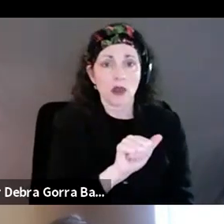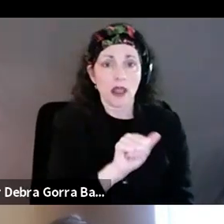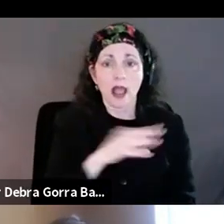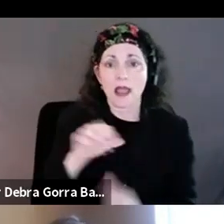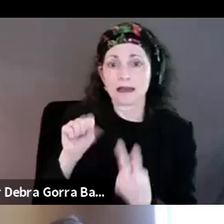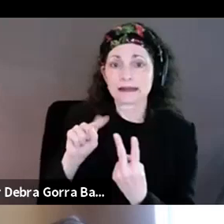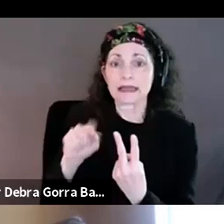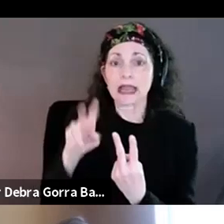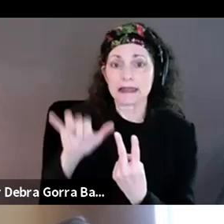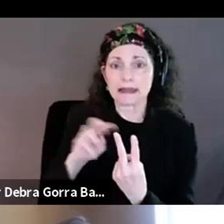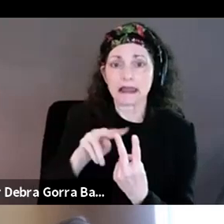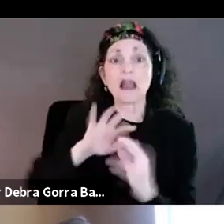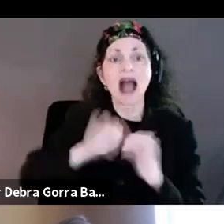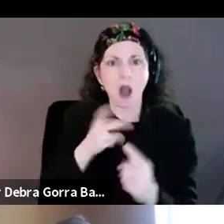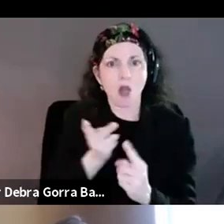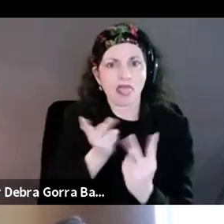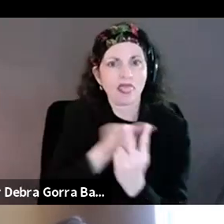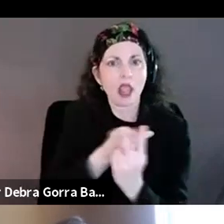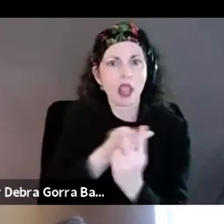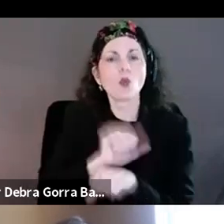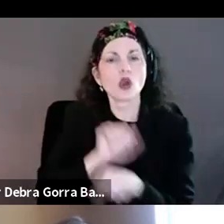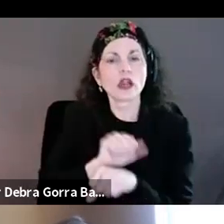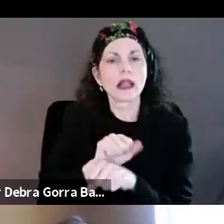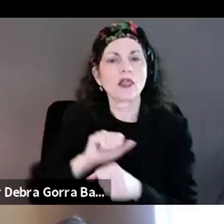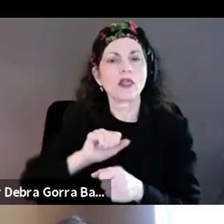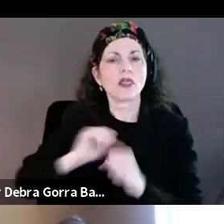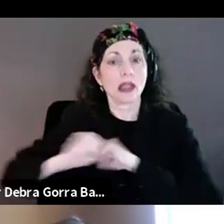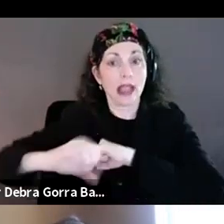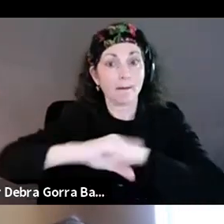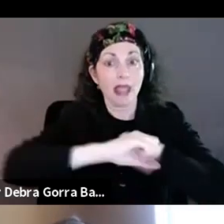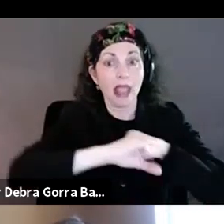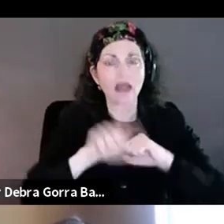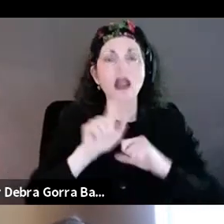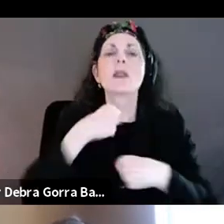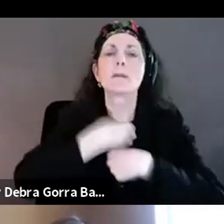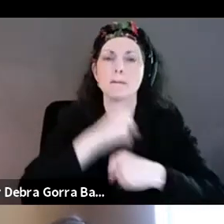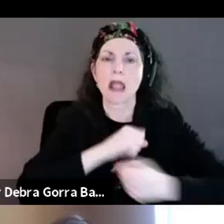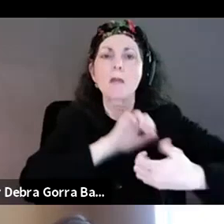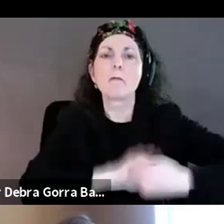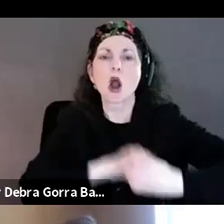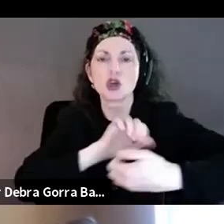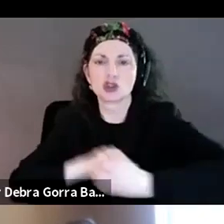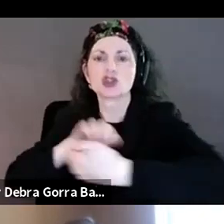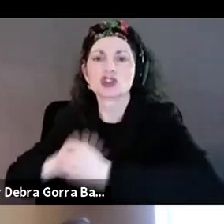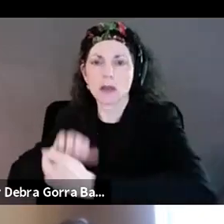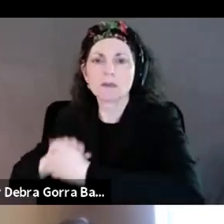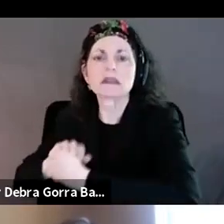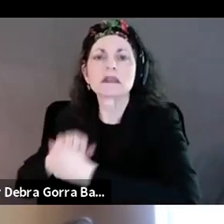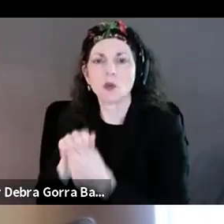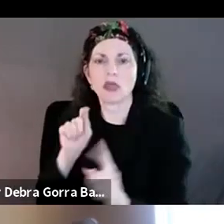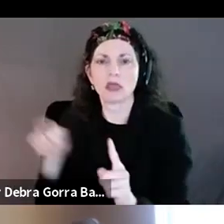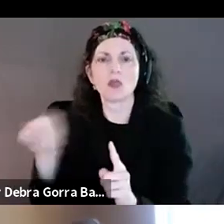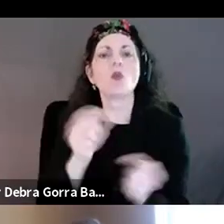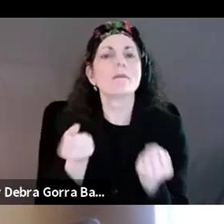campaign is that making partnerships with organizations that are focused on racial justice work, whether it be in education